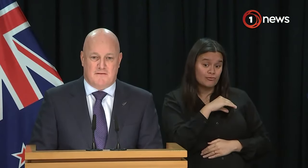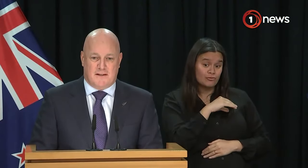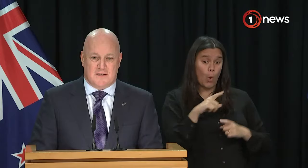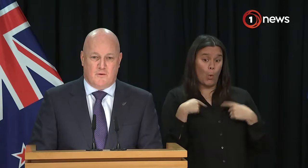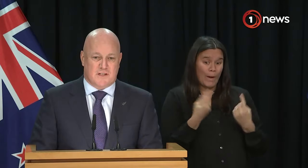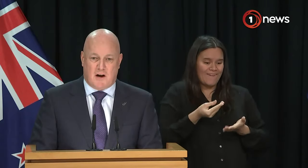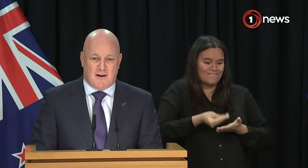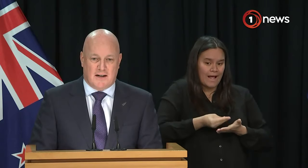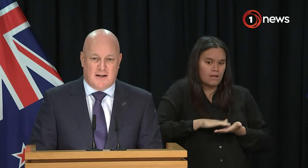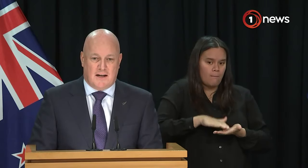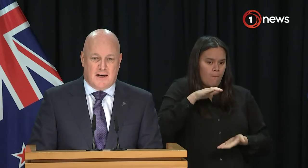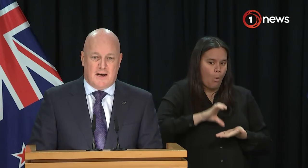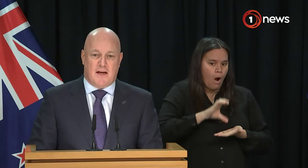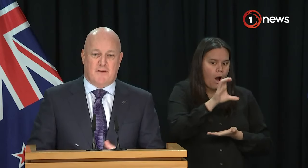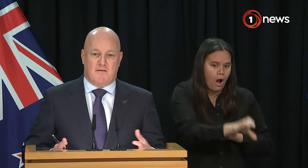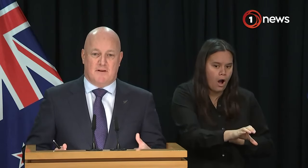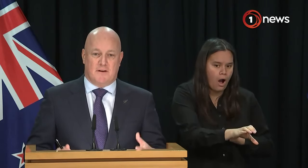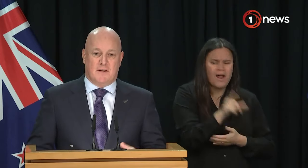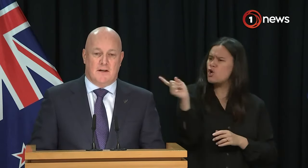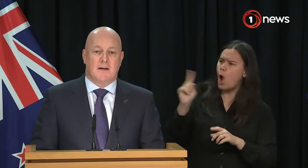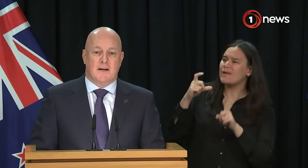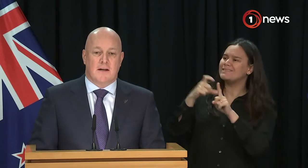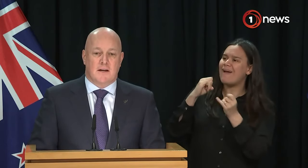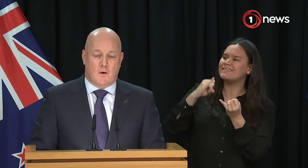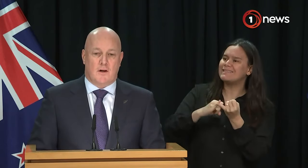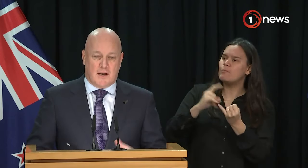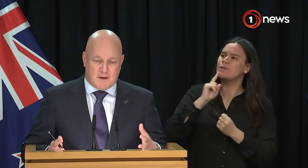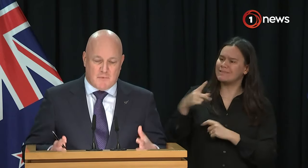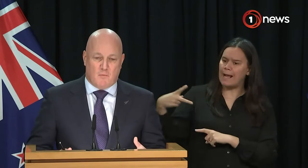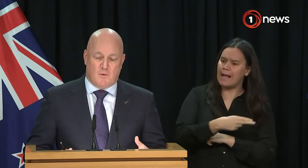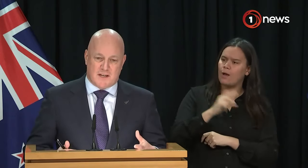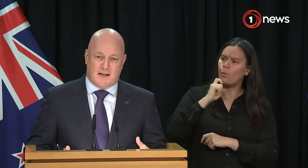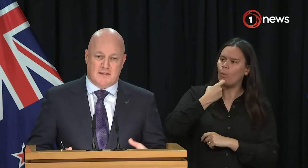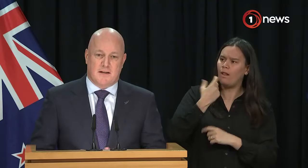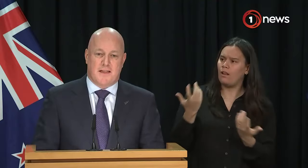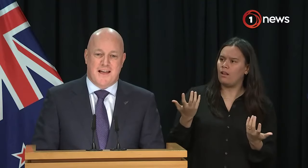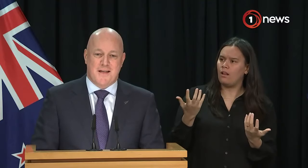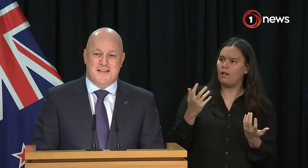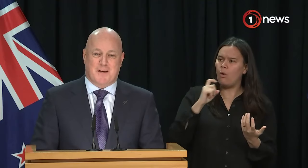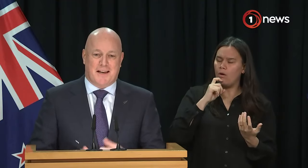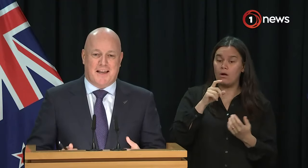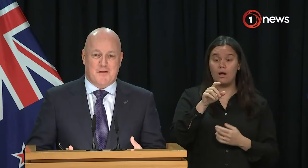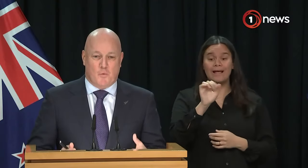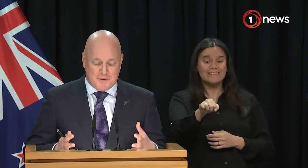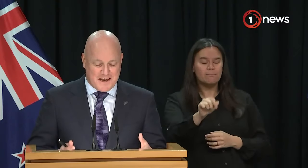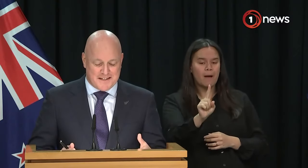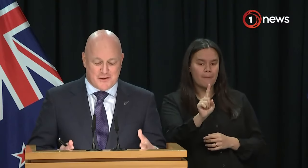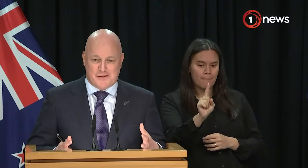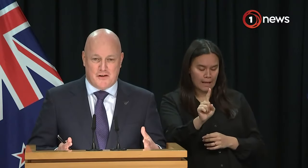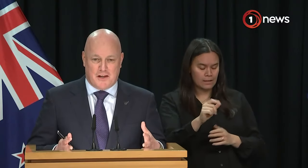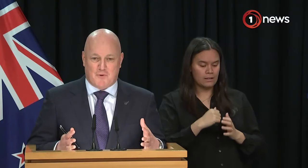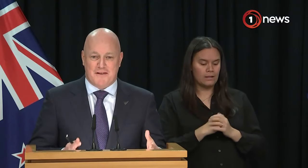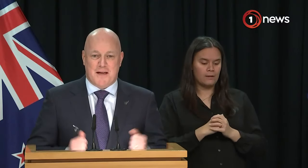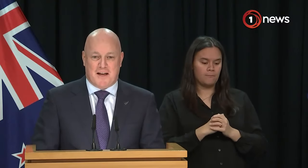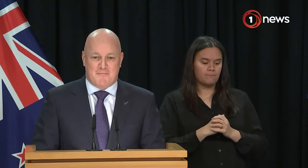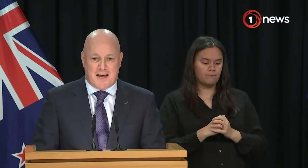time-limited funds that were expiring, uh, and if, if the government, uh, No, what we're saying, yes, but what we're saying